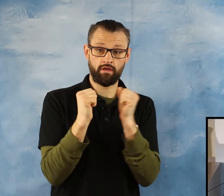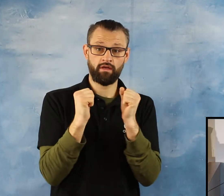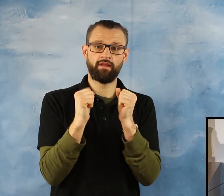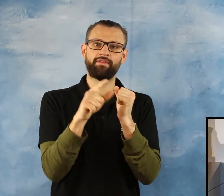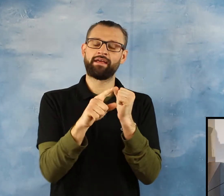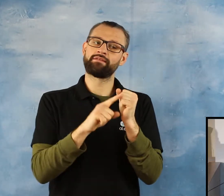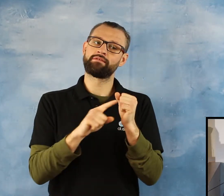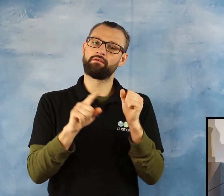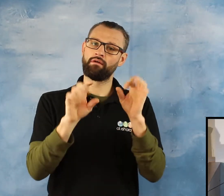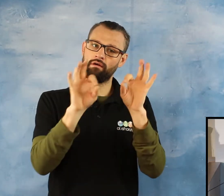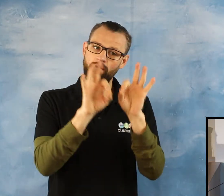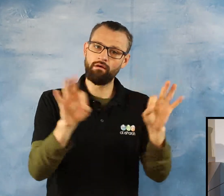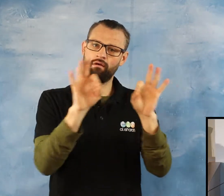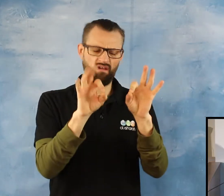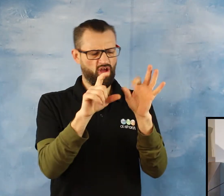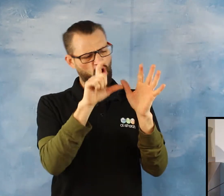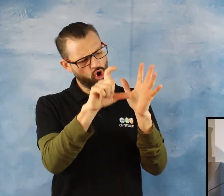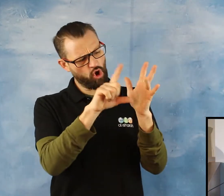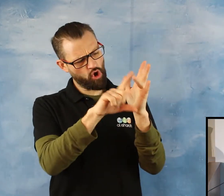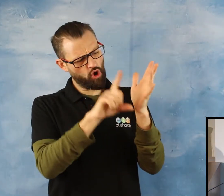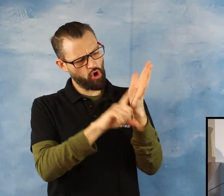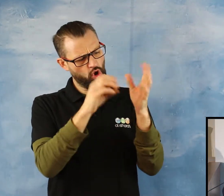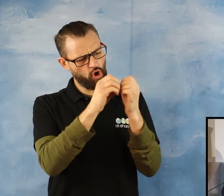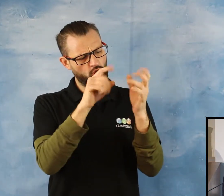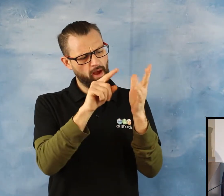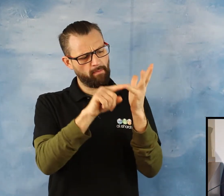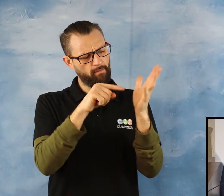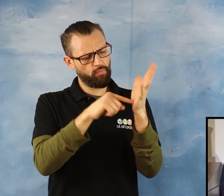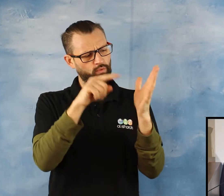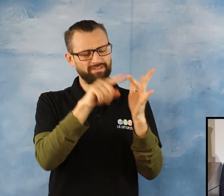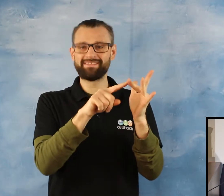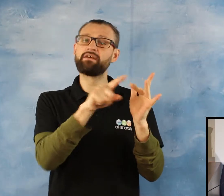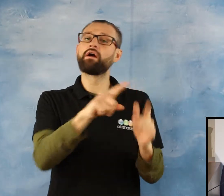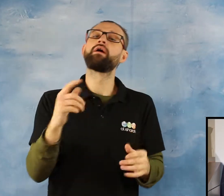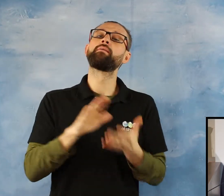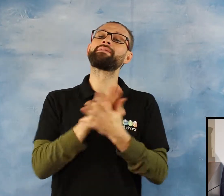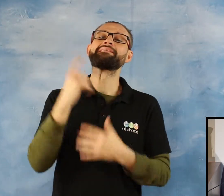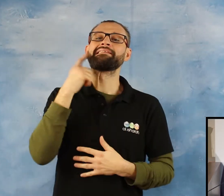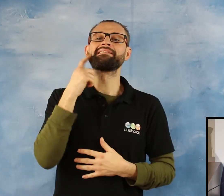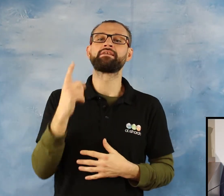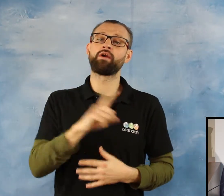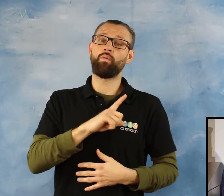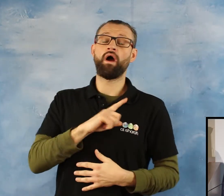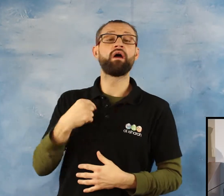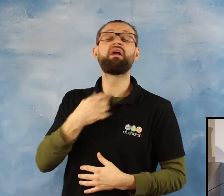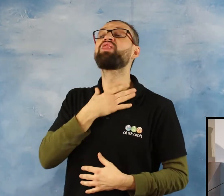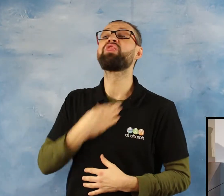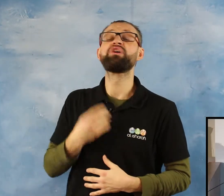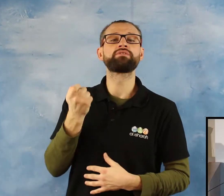mean? That you can easily fast. It will not be that much thirsty like summer. And here,